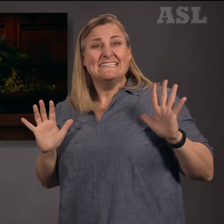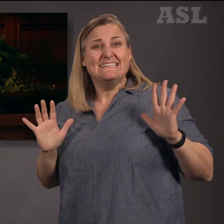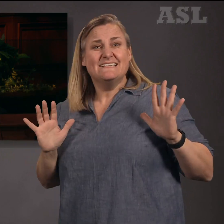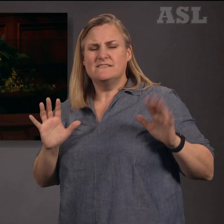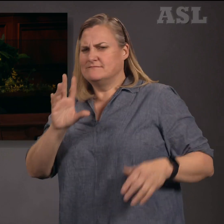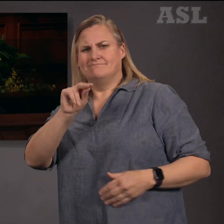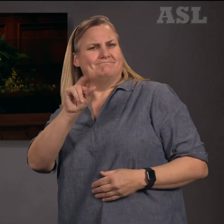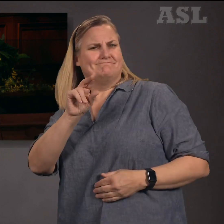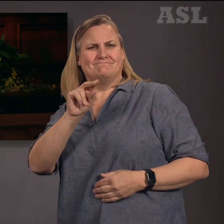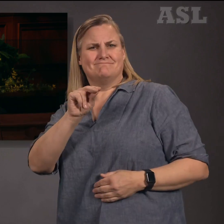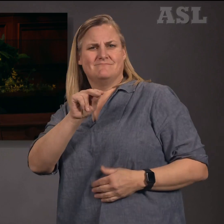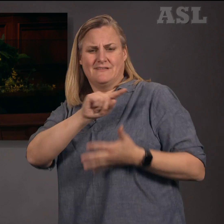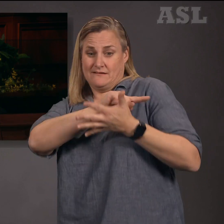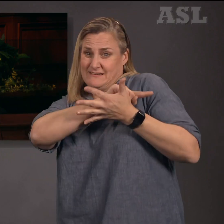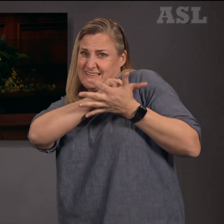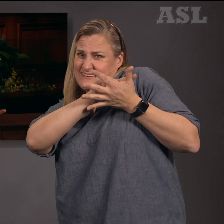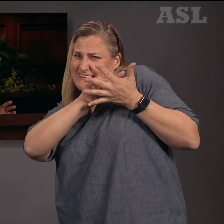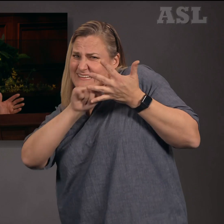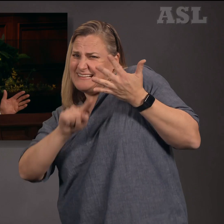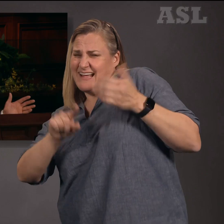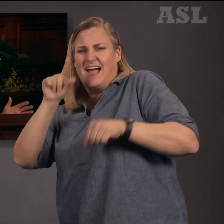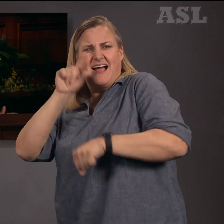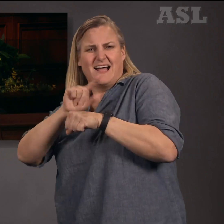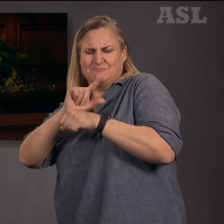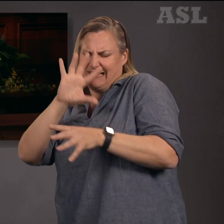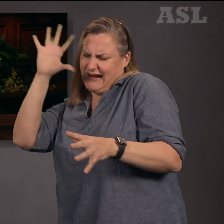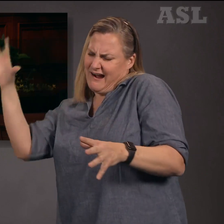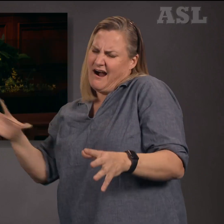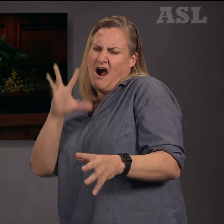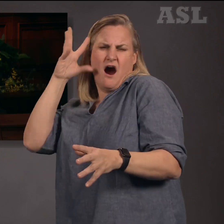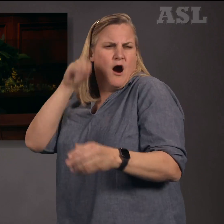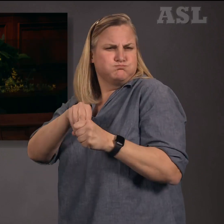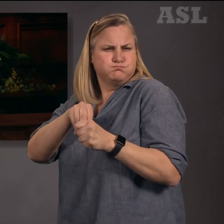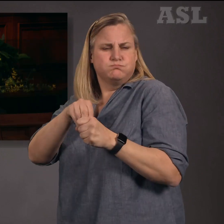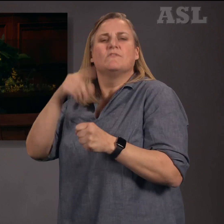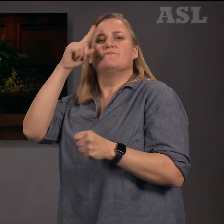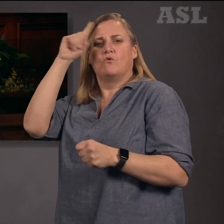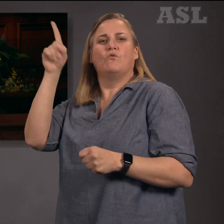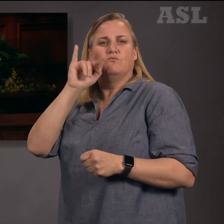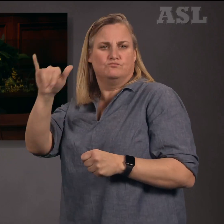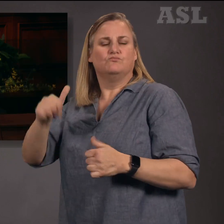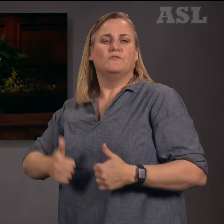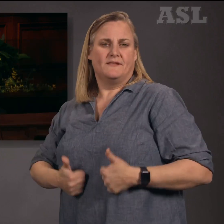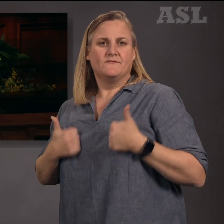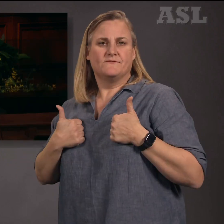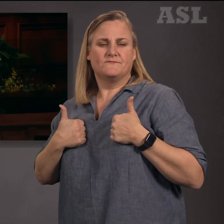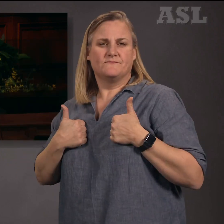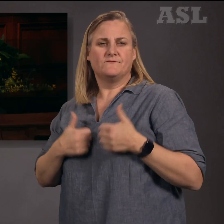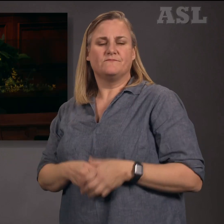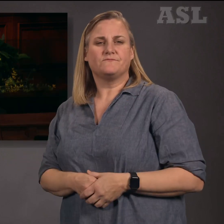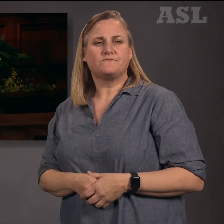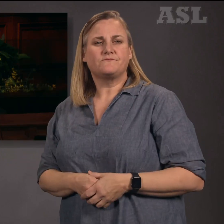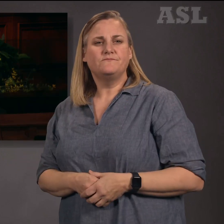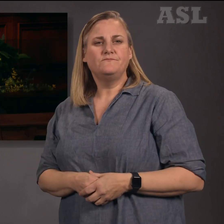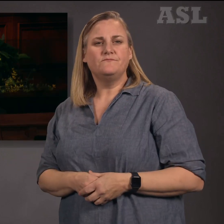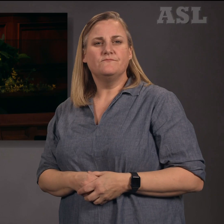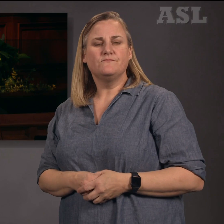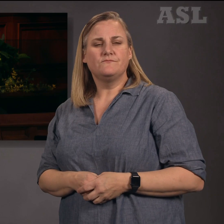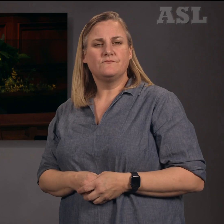five key elements. It encompasses the law of the gospel. It is the great plan for eternal life.